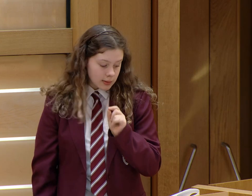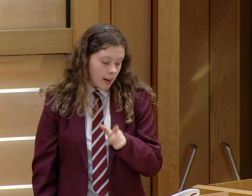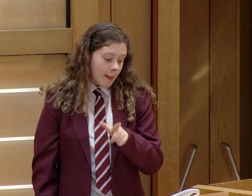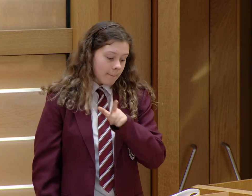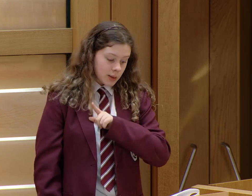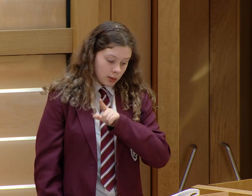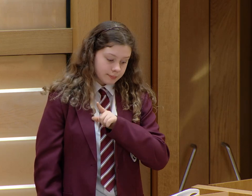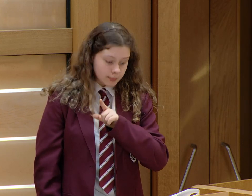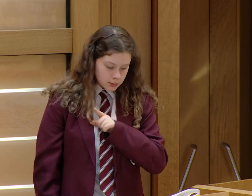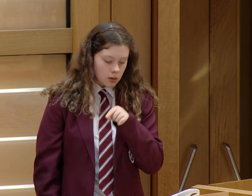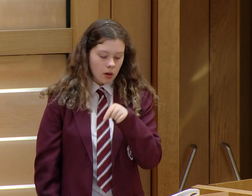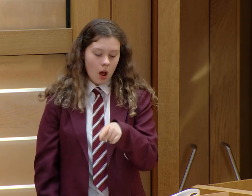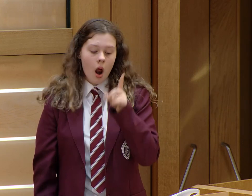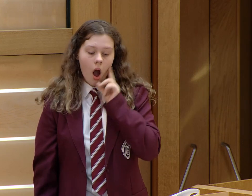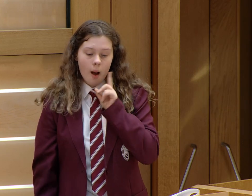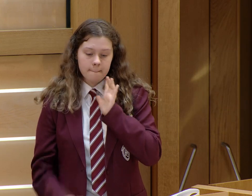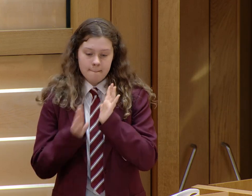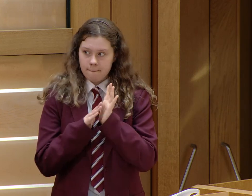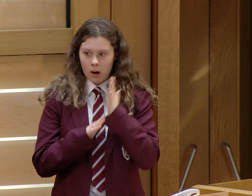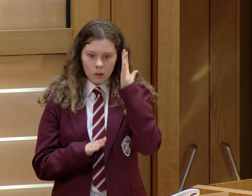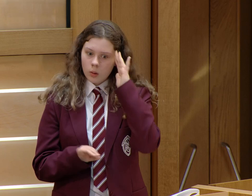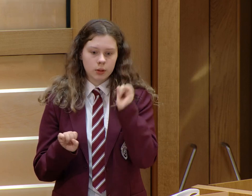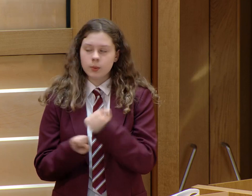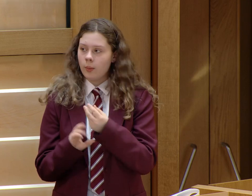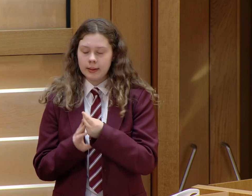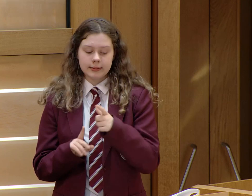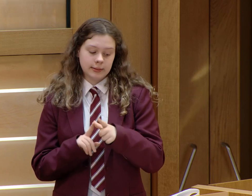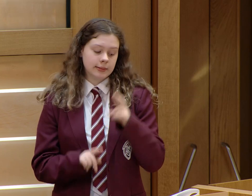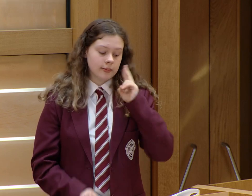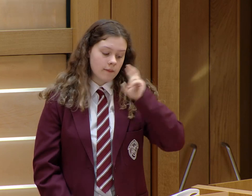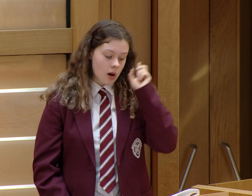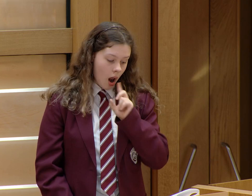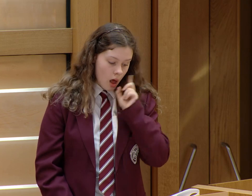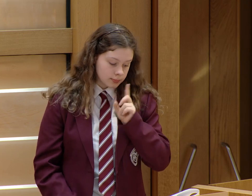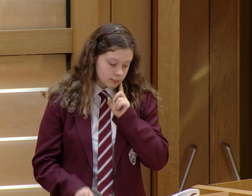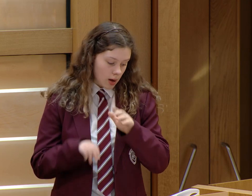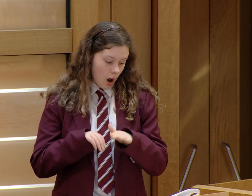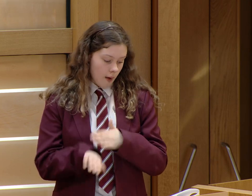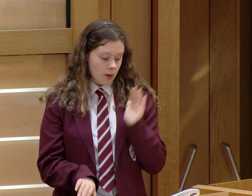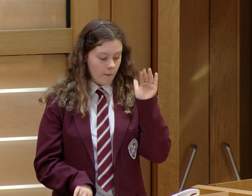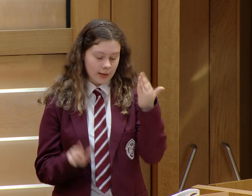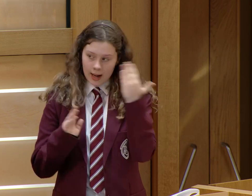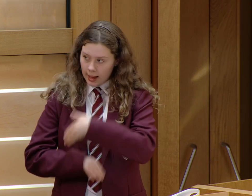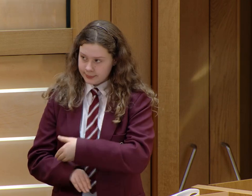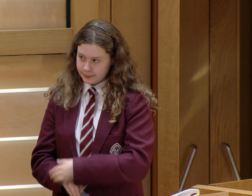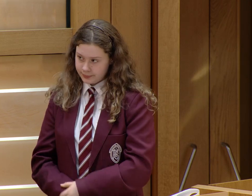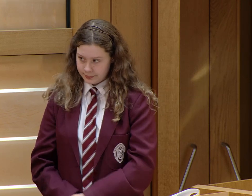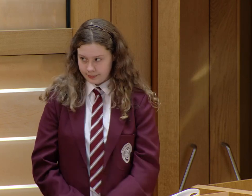However, I didn't get an invite. The girl's mum had said she wouldn't know what to do with a deaf girl